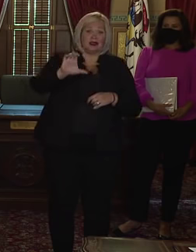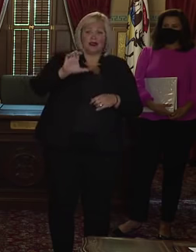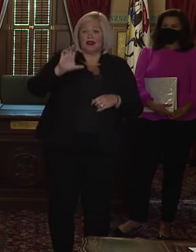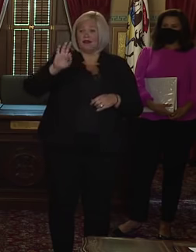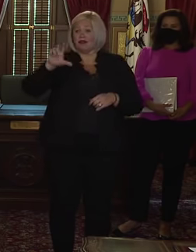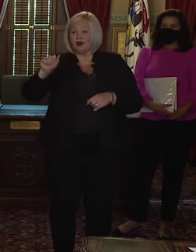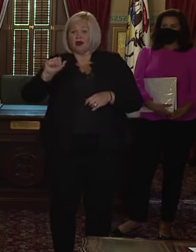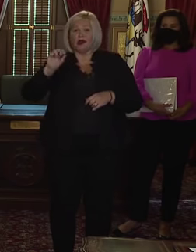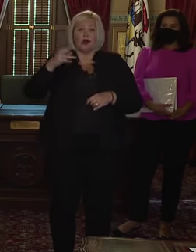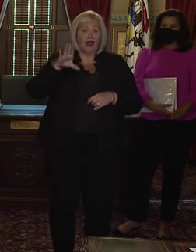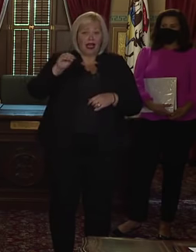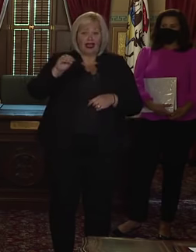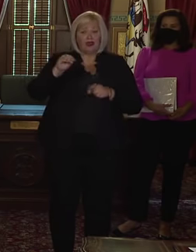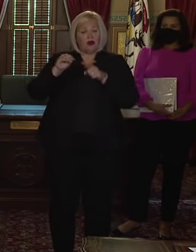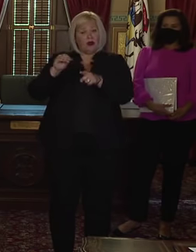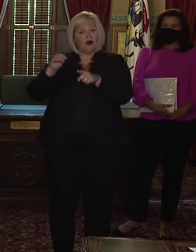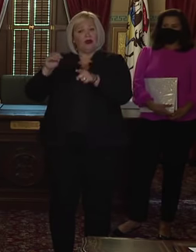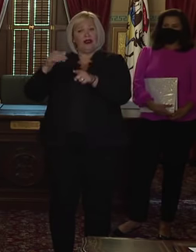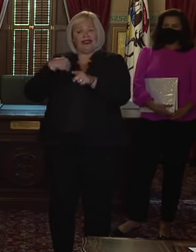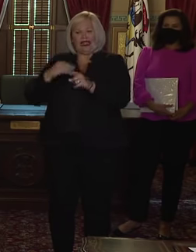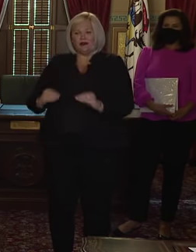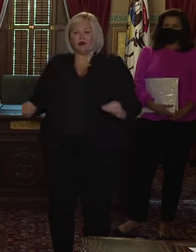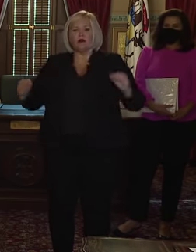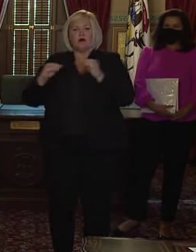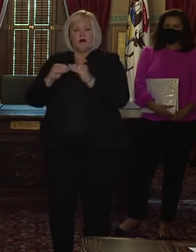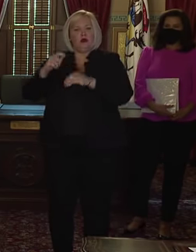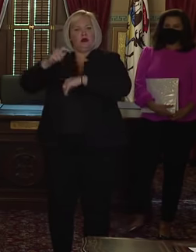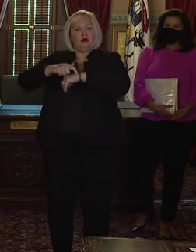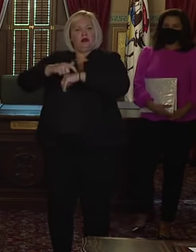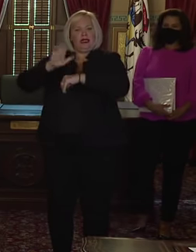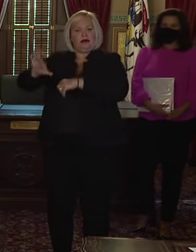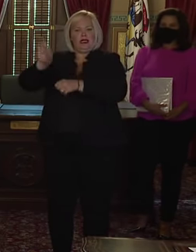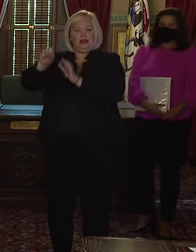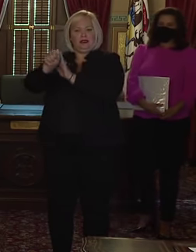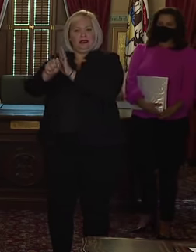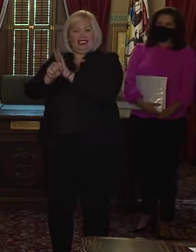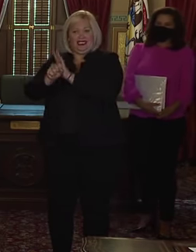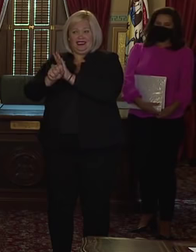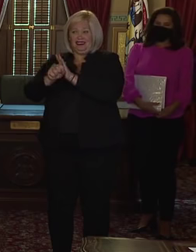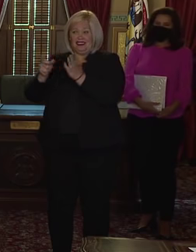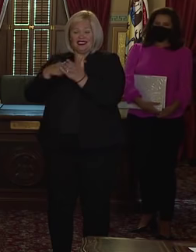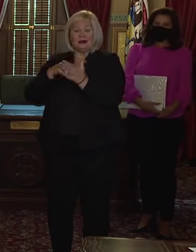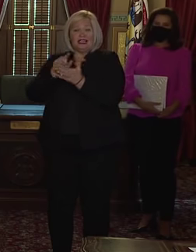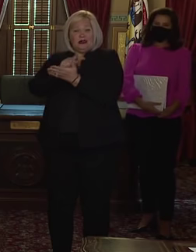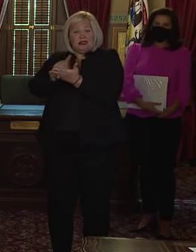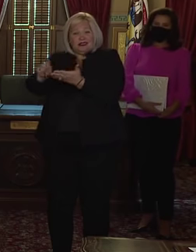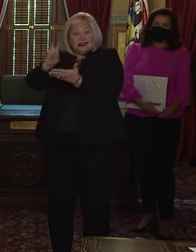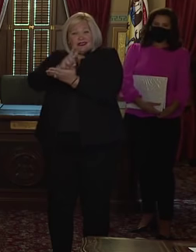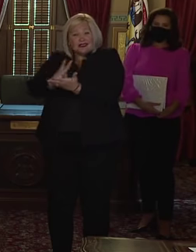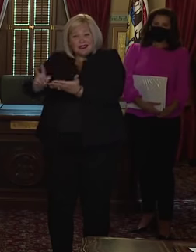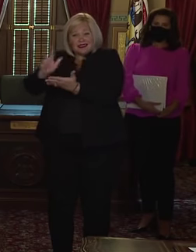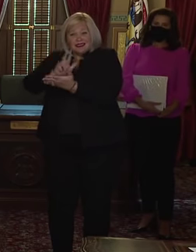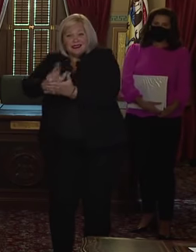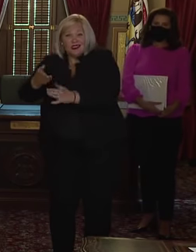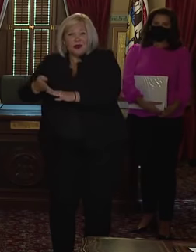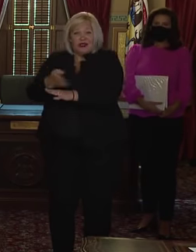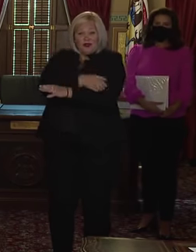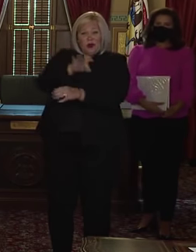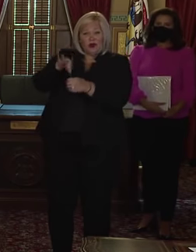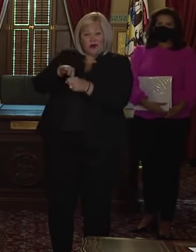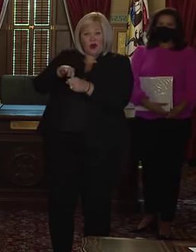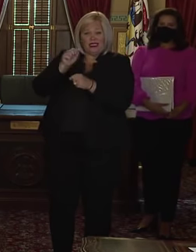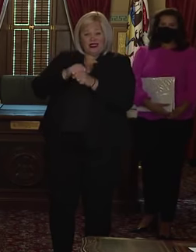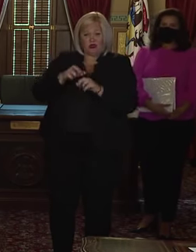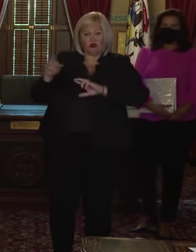give their local clerks significantly more time, in some cases weeks more, to begin this process. But here we are.